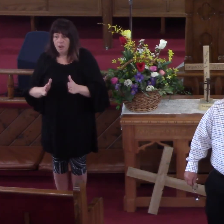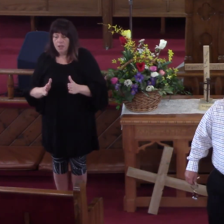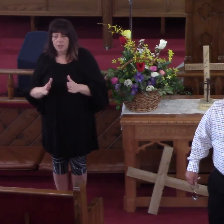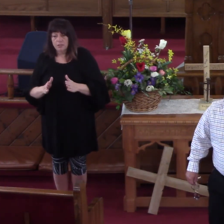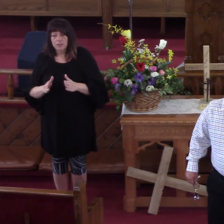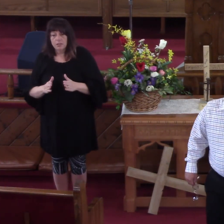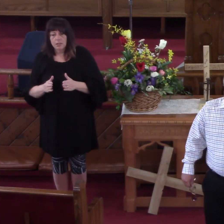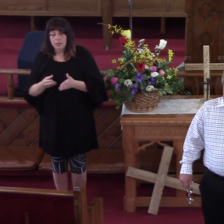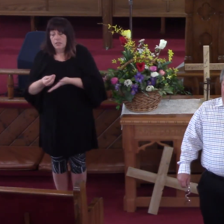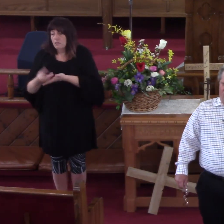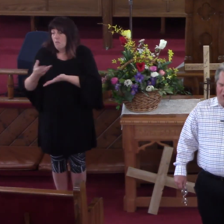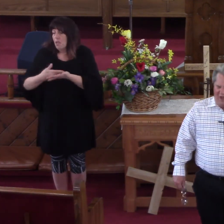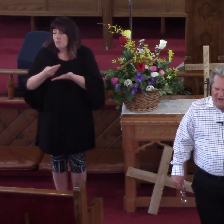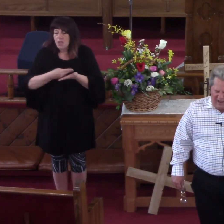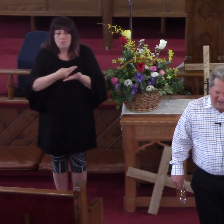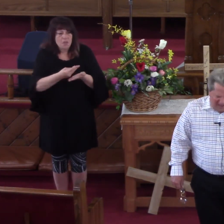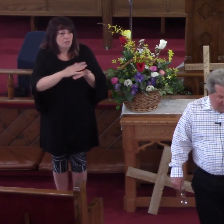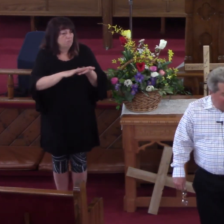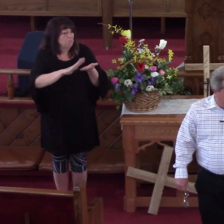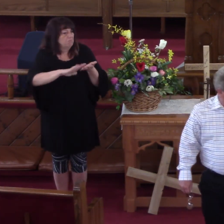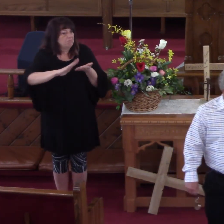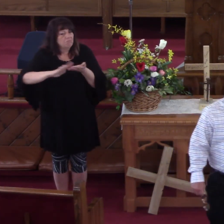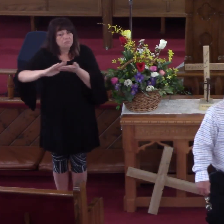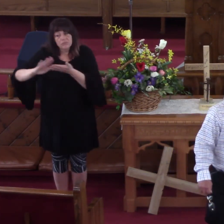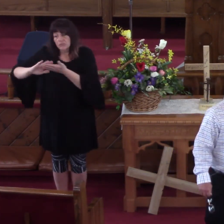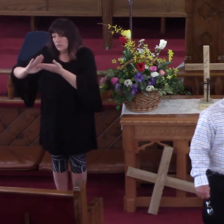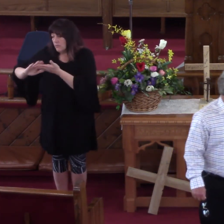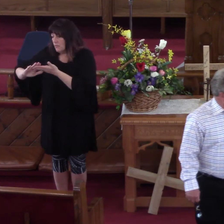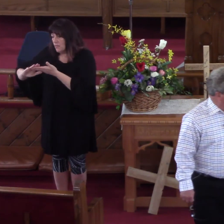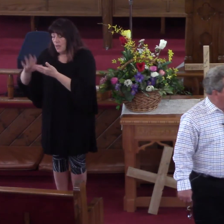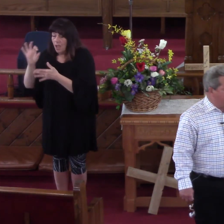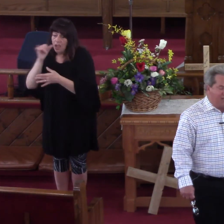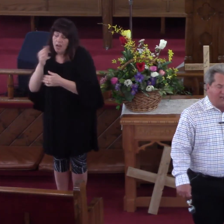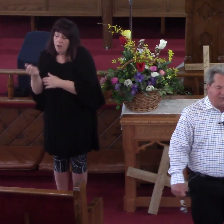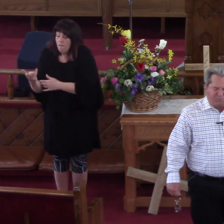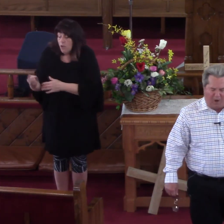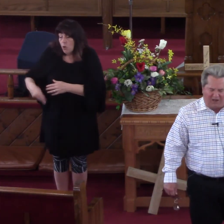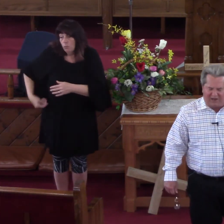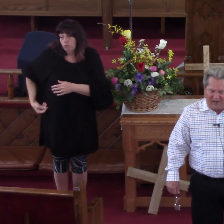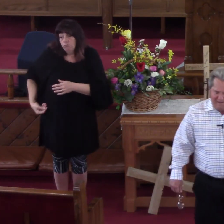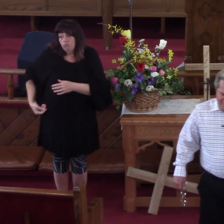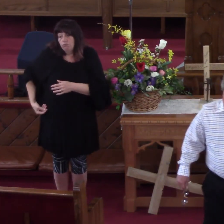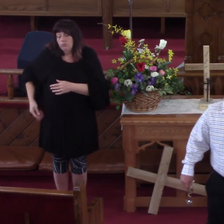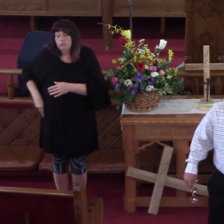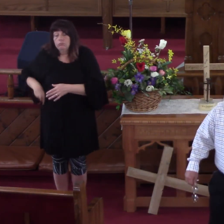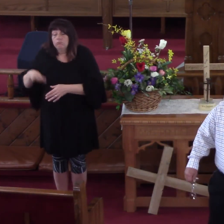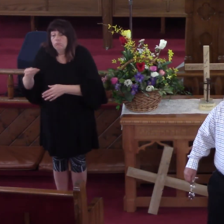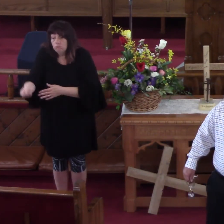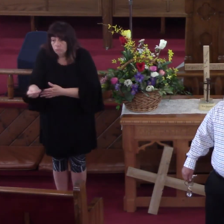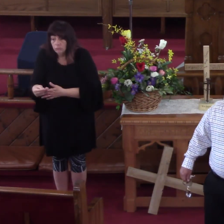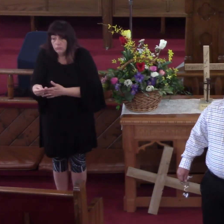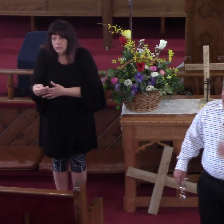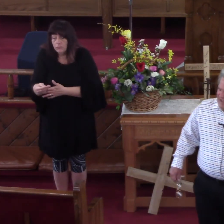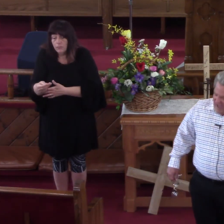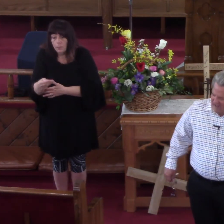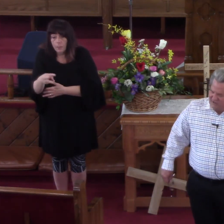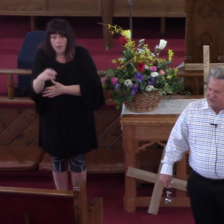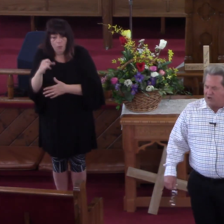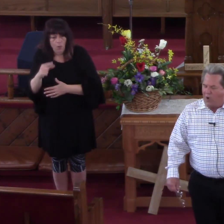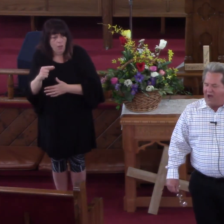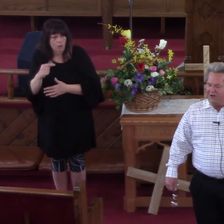He Just Spent He Thought Well He Got A Few Cents Or A Few Dollars In His Pocket And He Decided Well